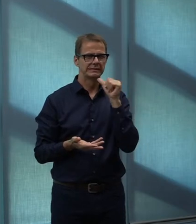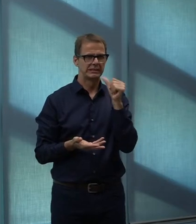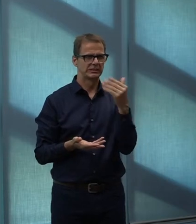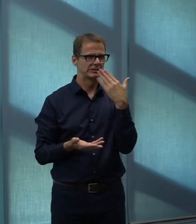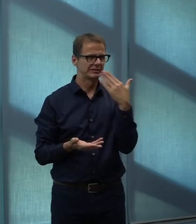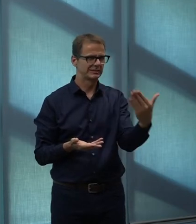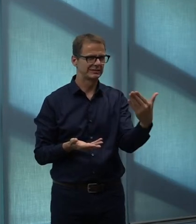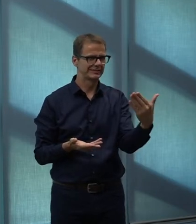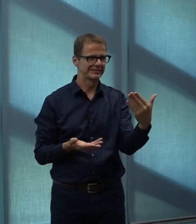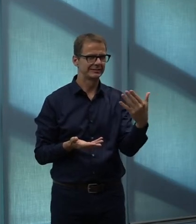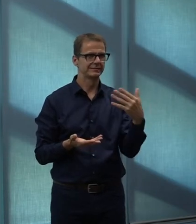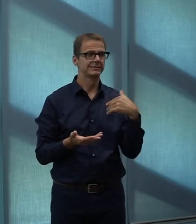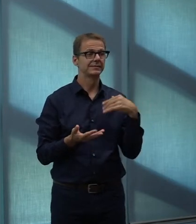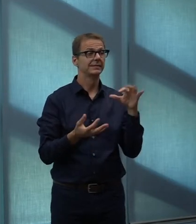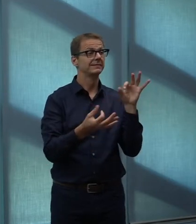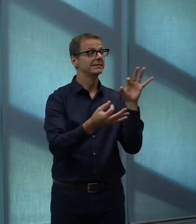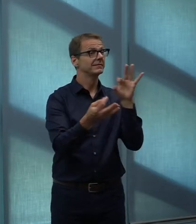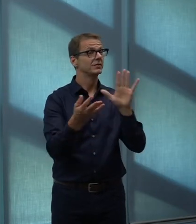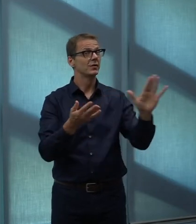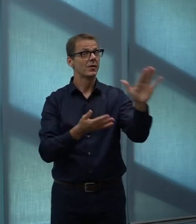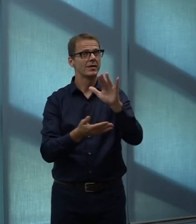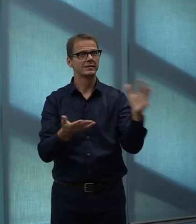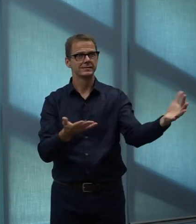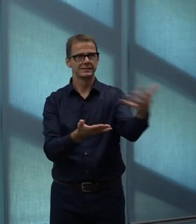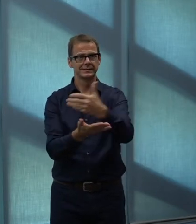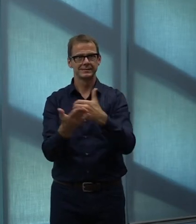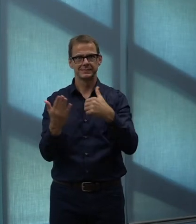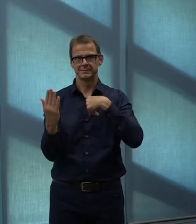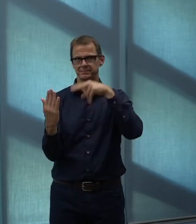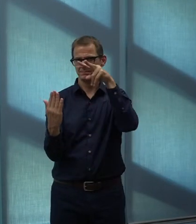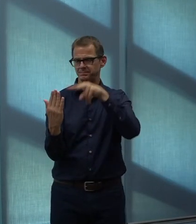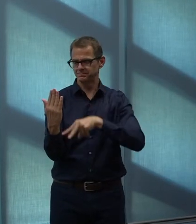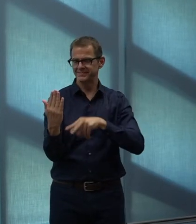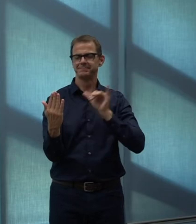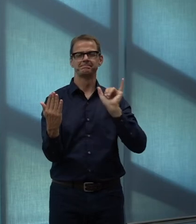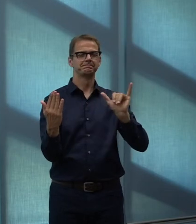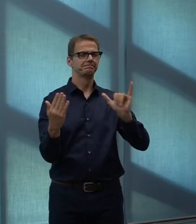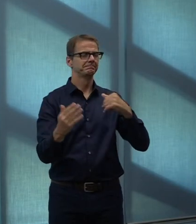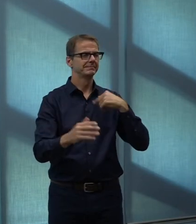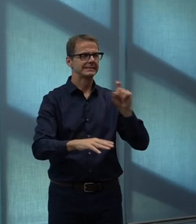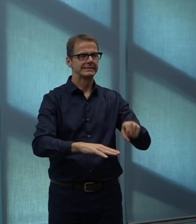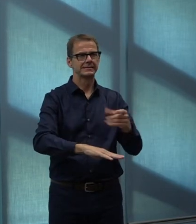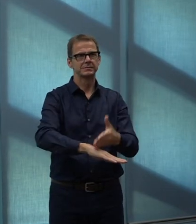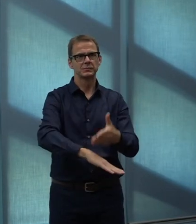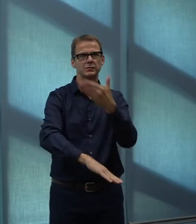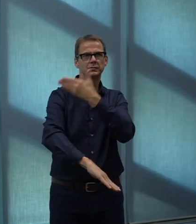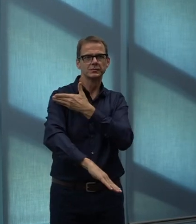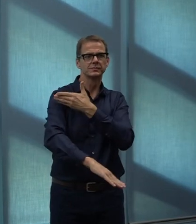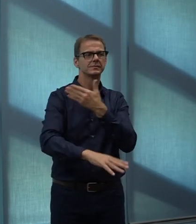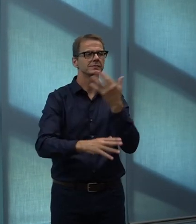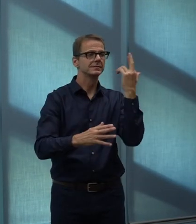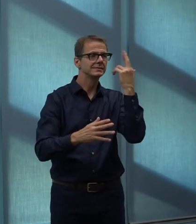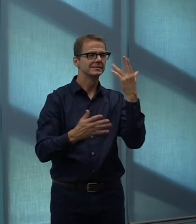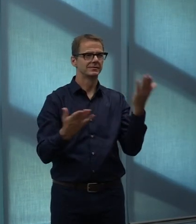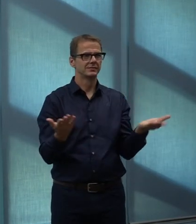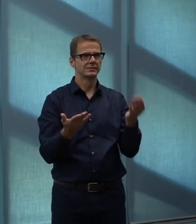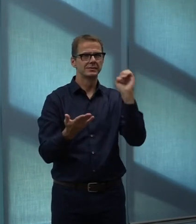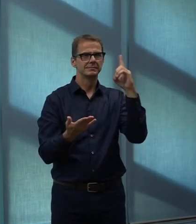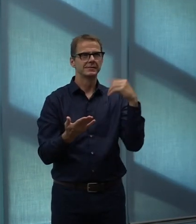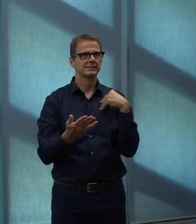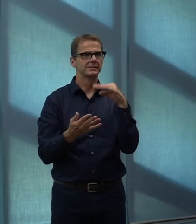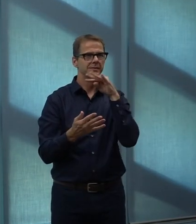maintenance services responsibly and quickly. Starting in early July, all turf inventory will receive